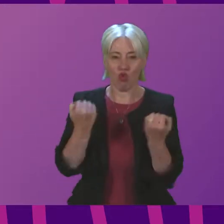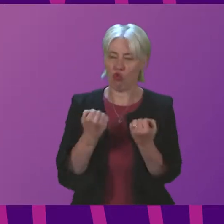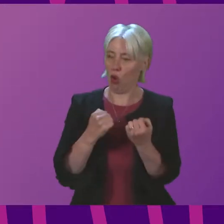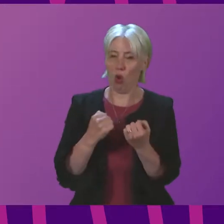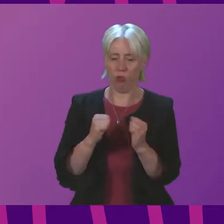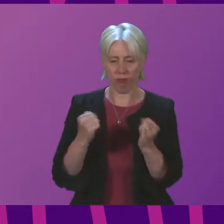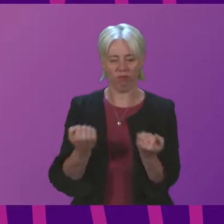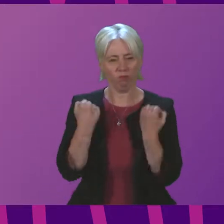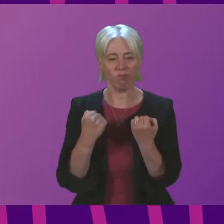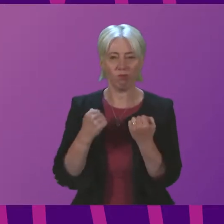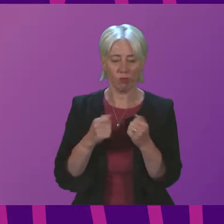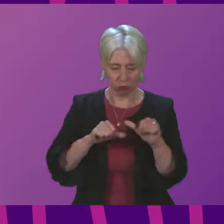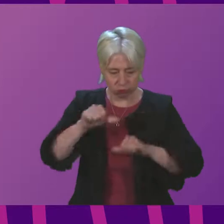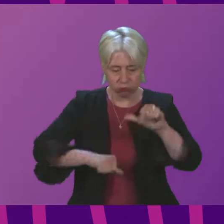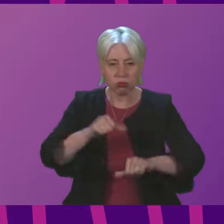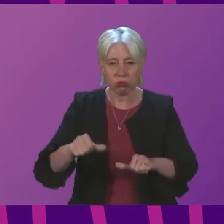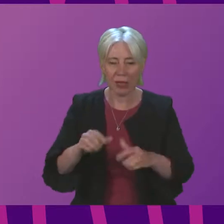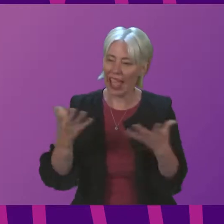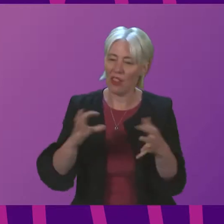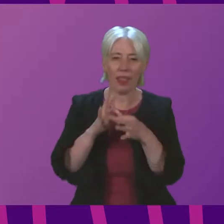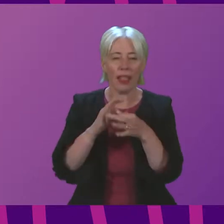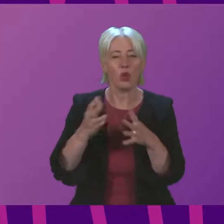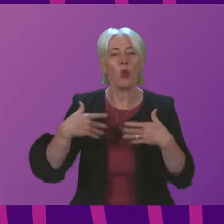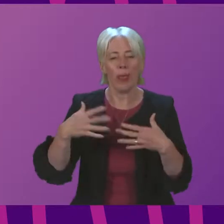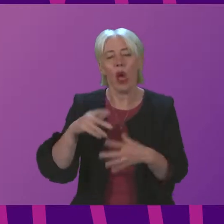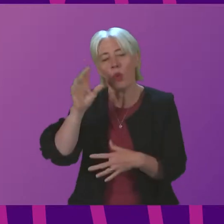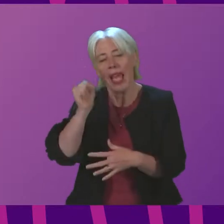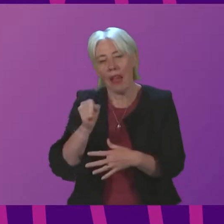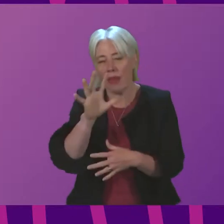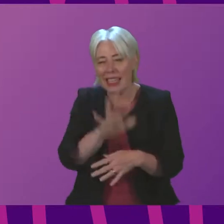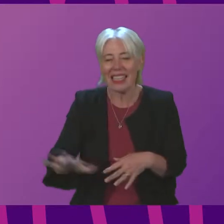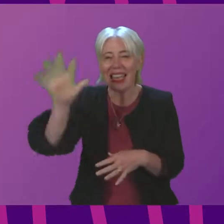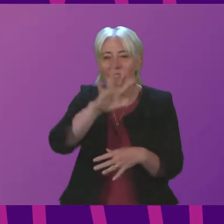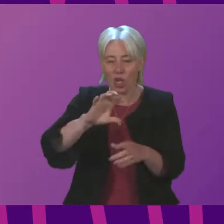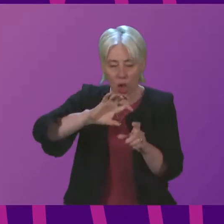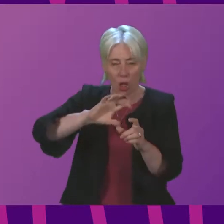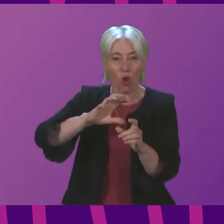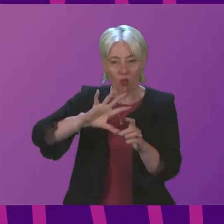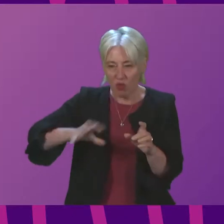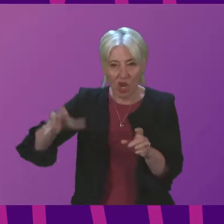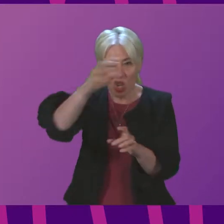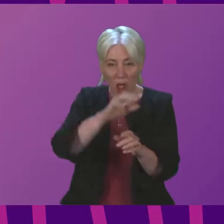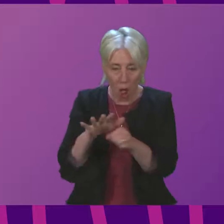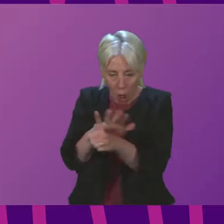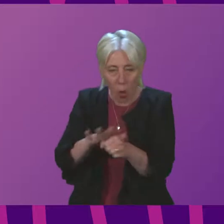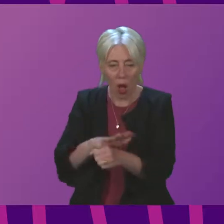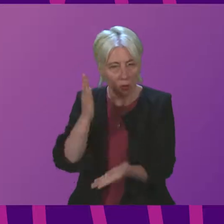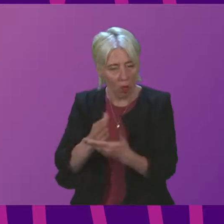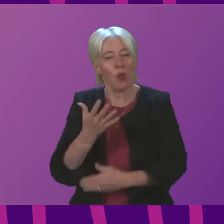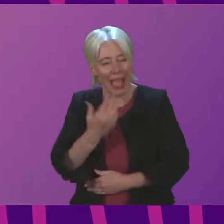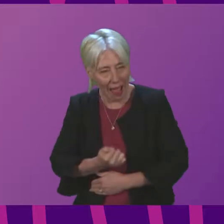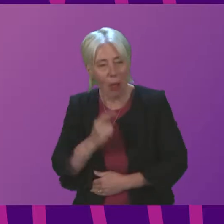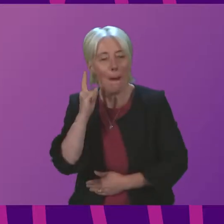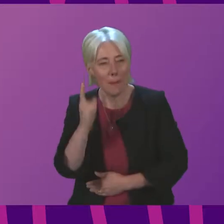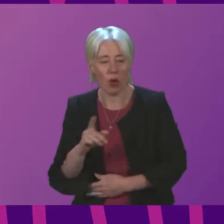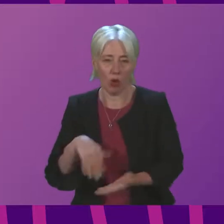in place to manage and address weather-related resilience issues, at a national, regional and local level, but I will want to ensure